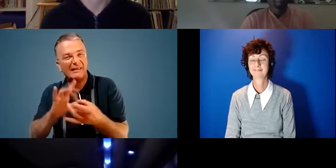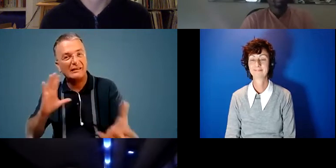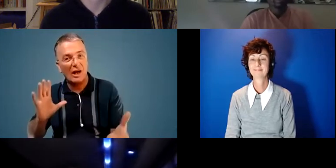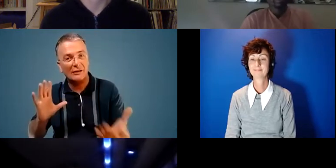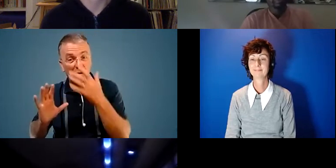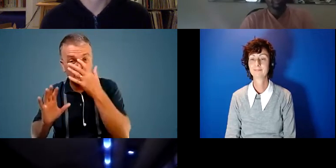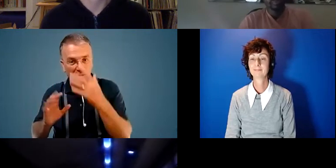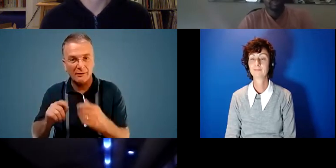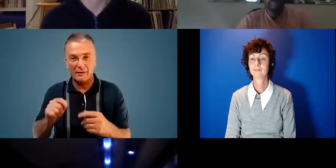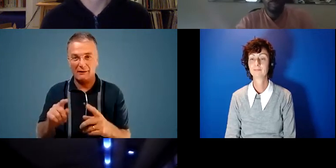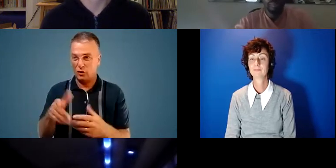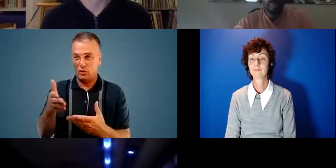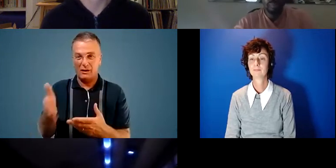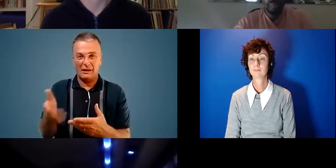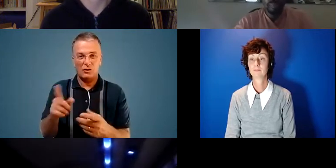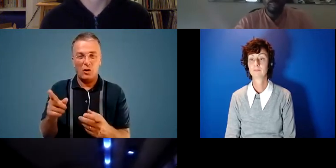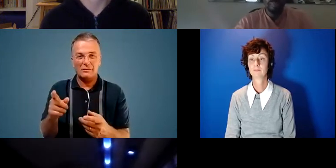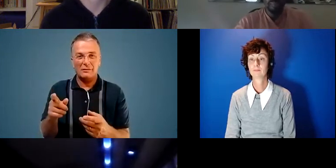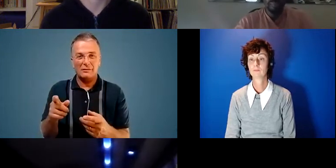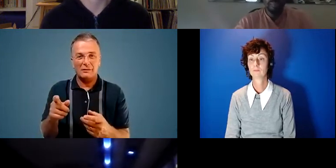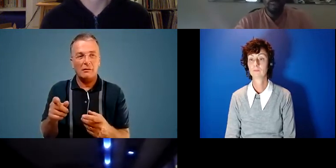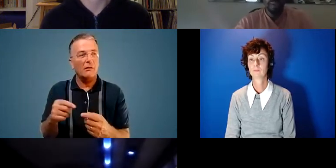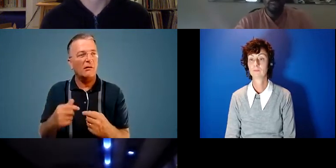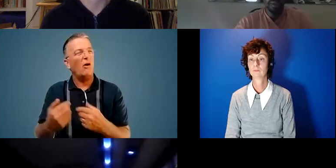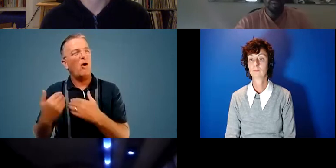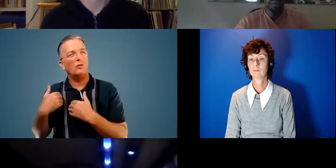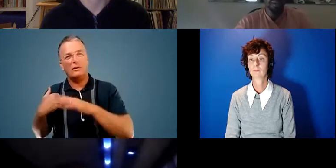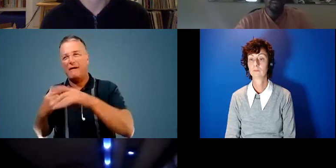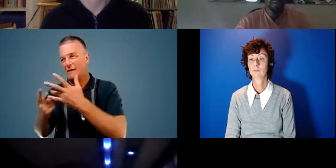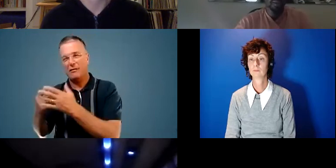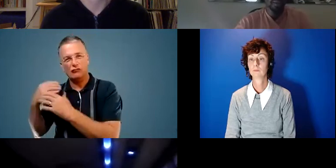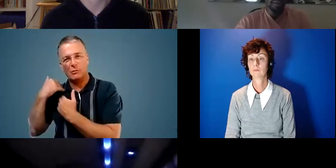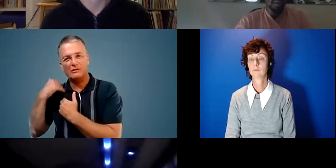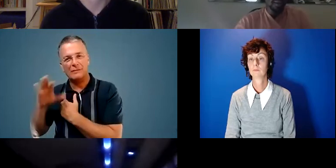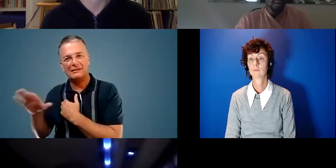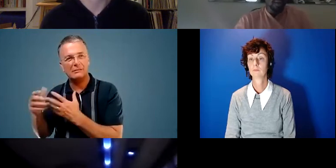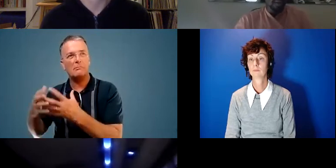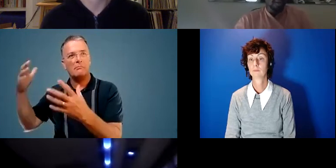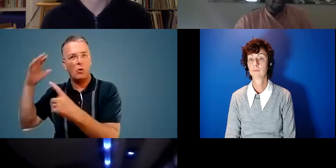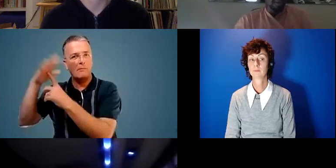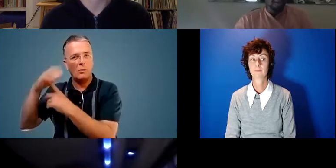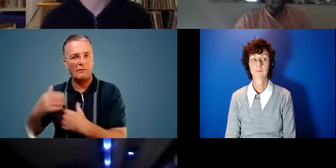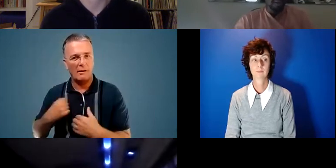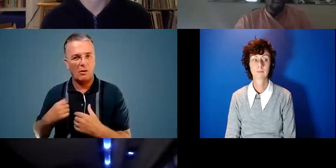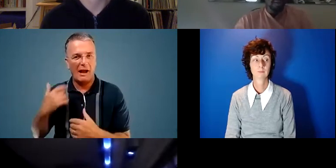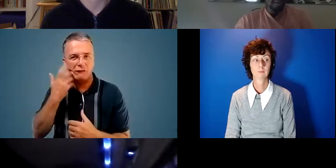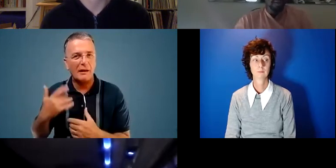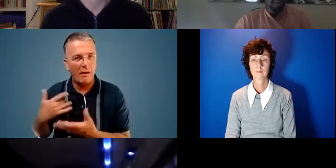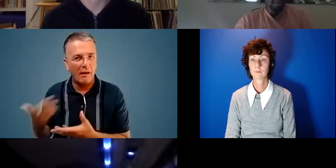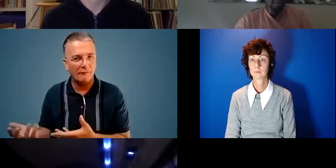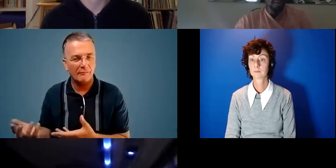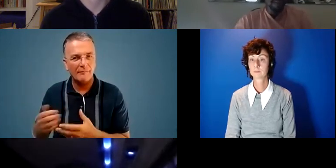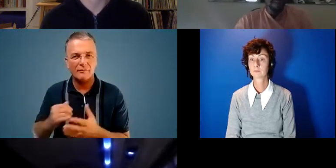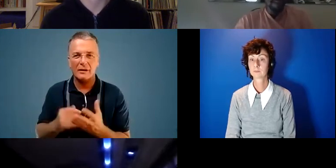for you that's not pending when you might see other responsibilities as being a way fact way bigger factor in your everyday life um and so